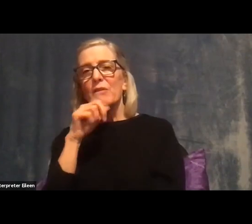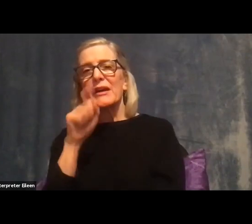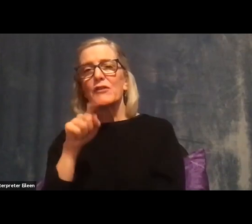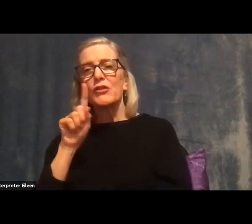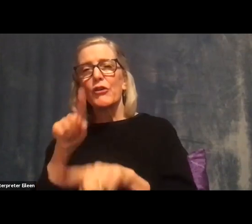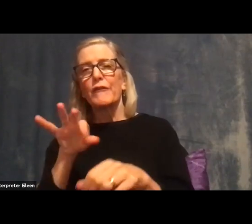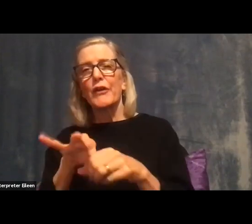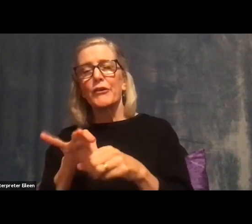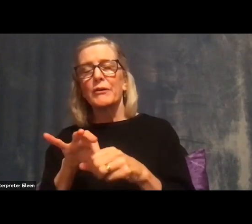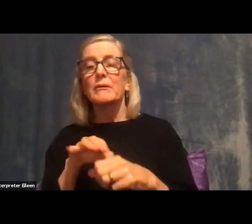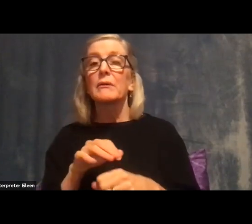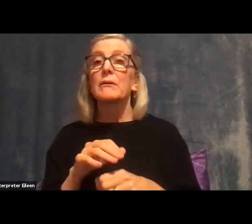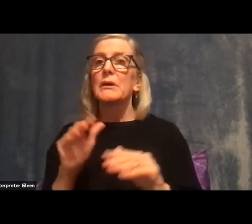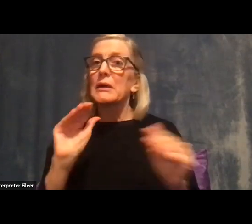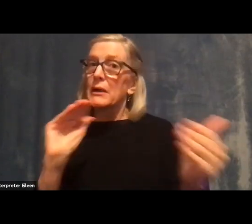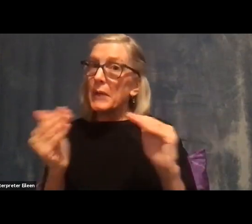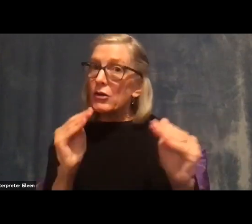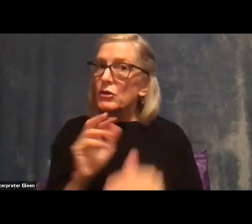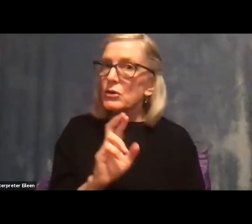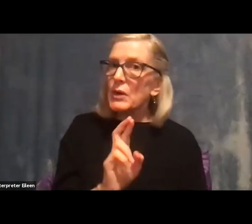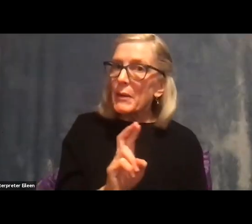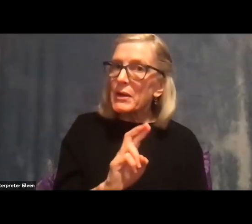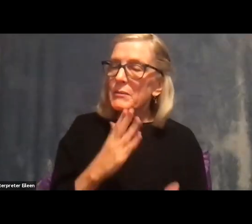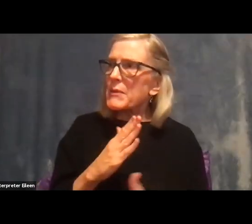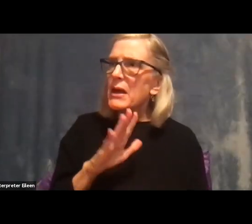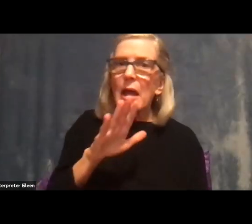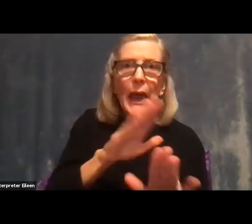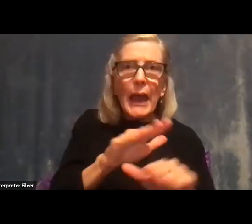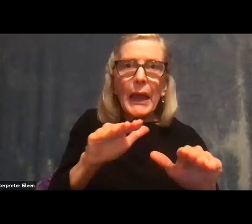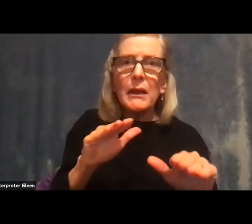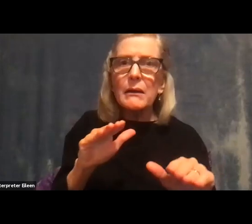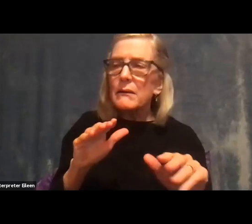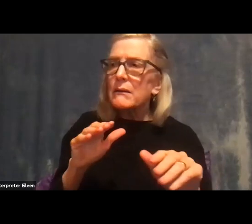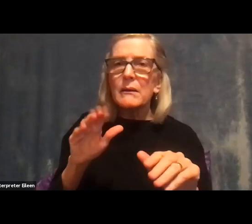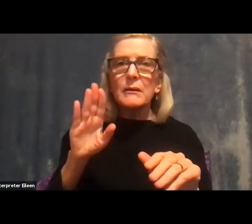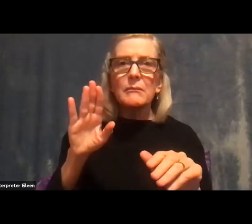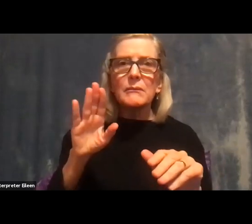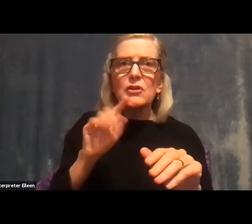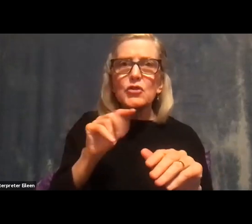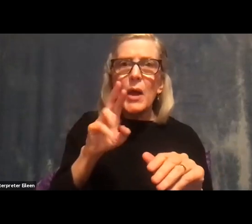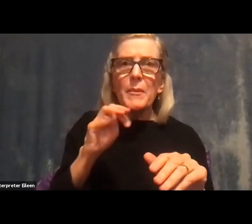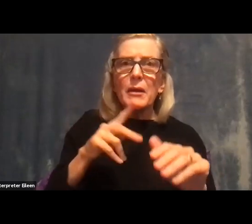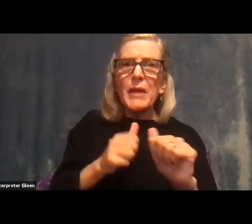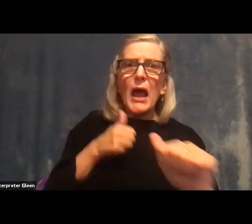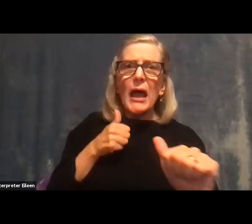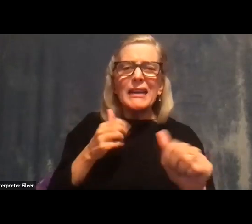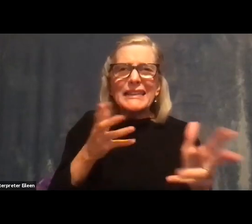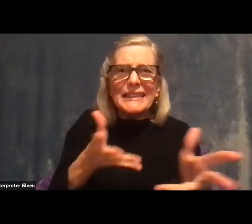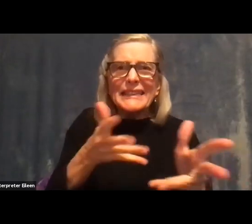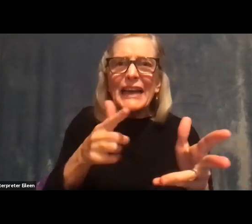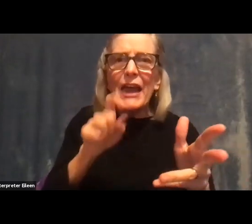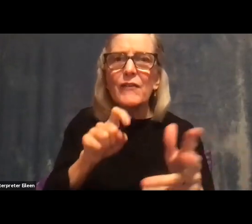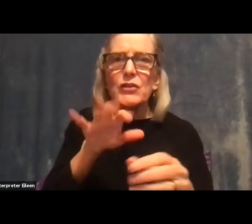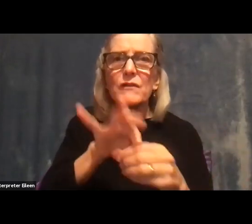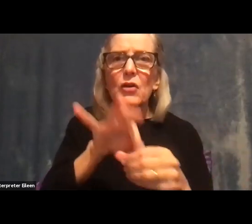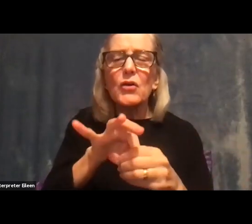show, hey, Trump is behind in the polls. So we have to make sure to rally our voters to get them to the polls and also trying to paint him as